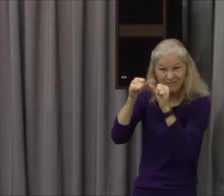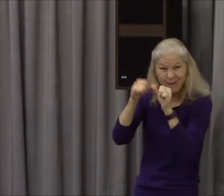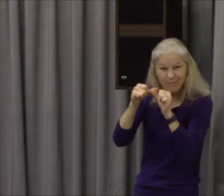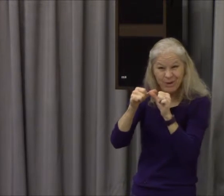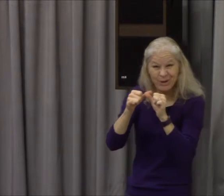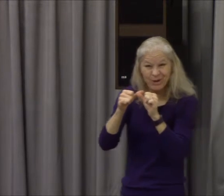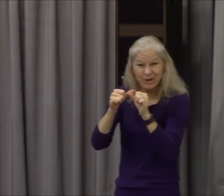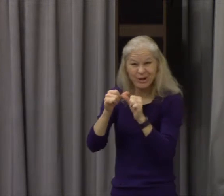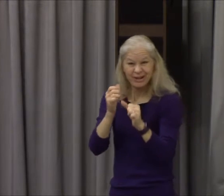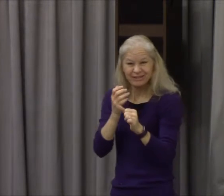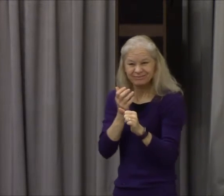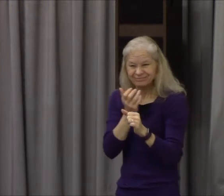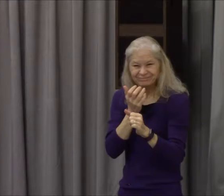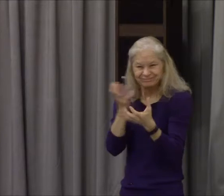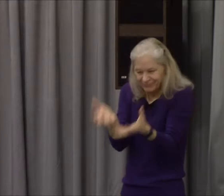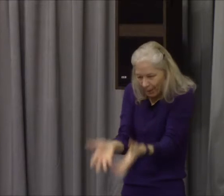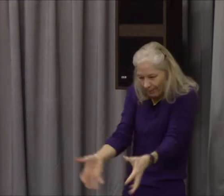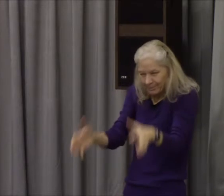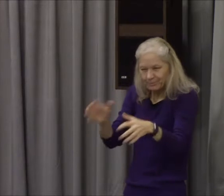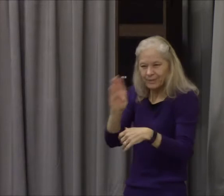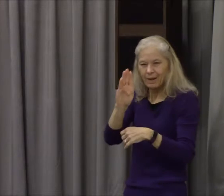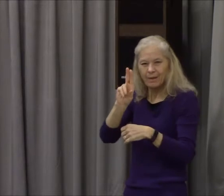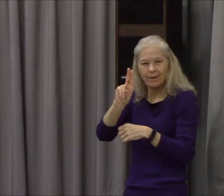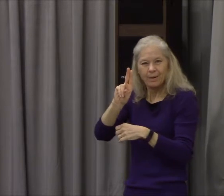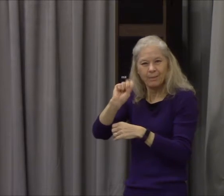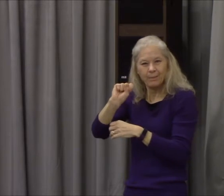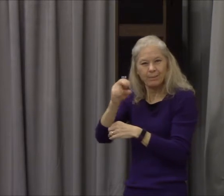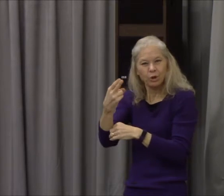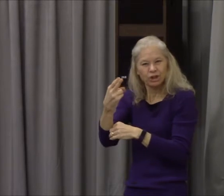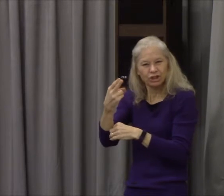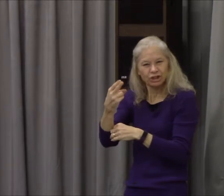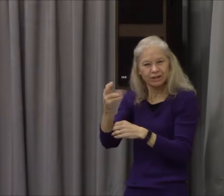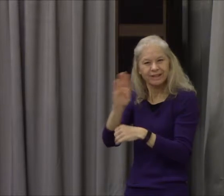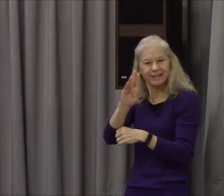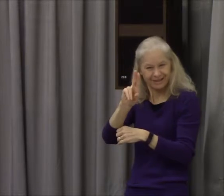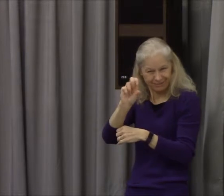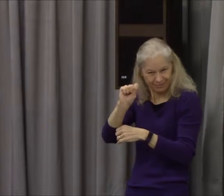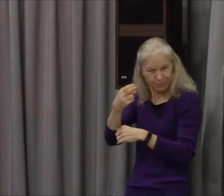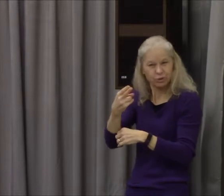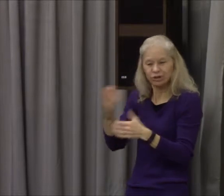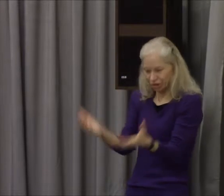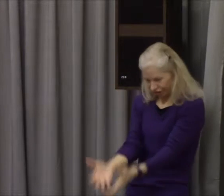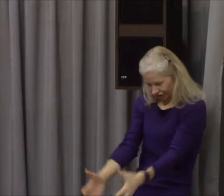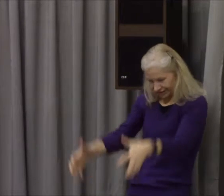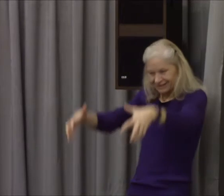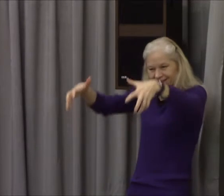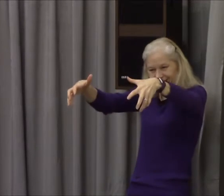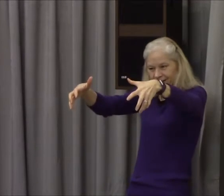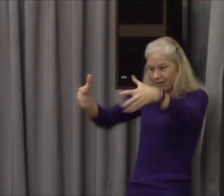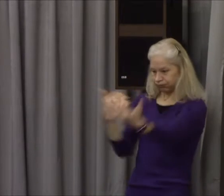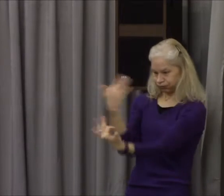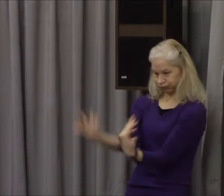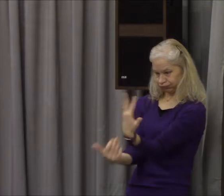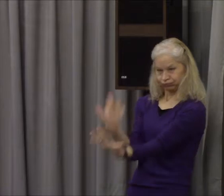Brought them to Mount Sinai. Remember Paul referred to it. He said in Romans